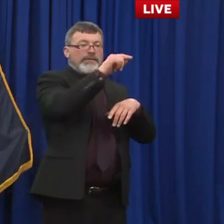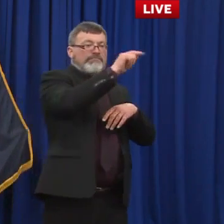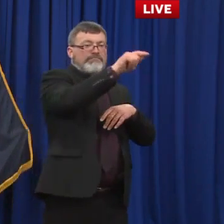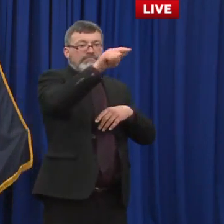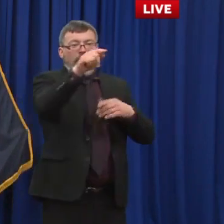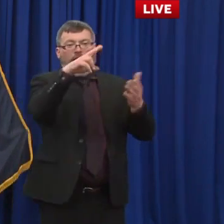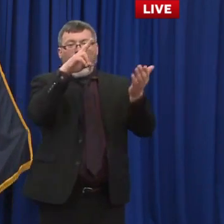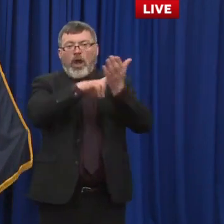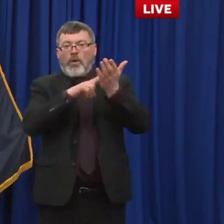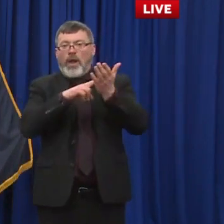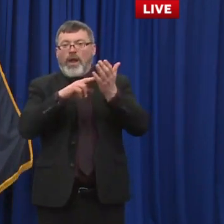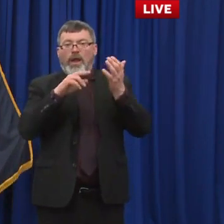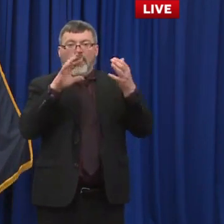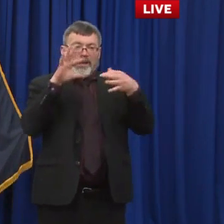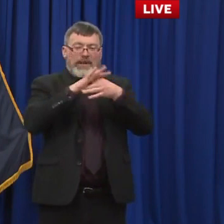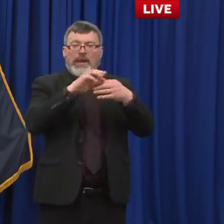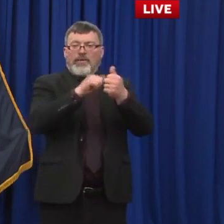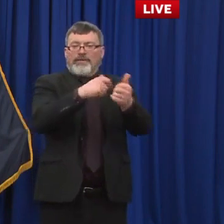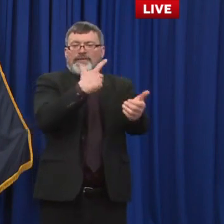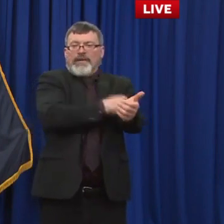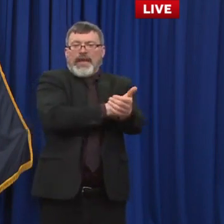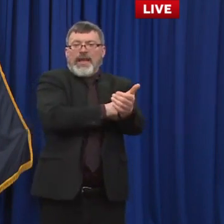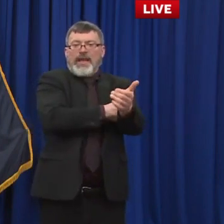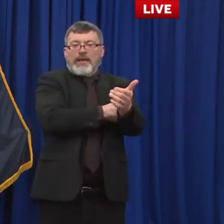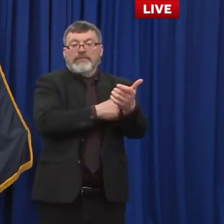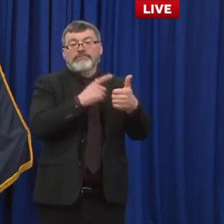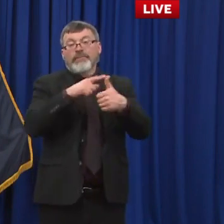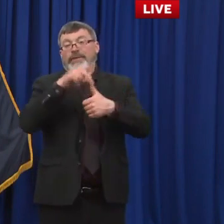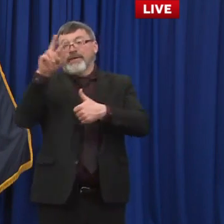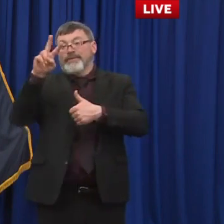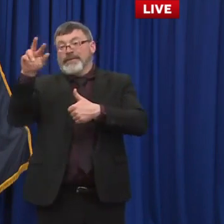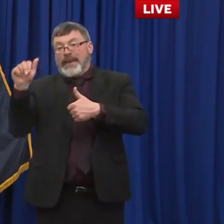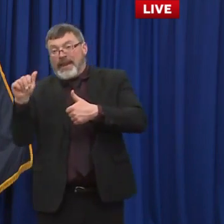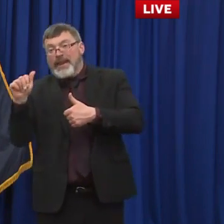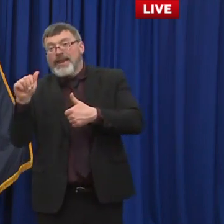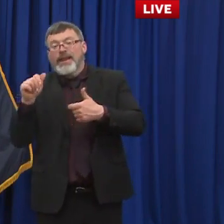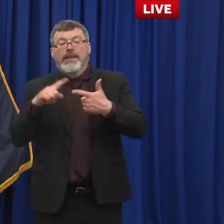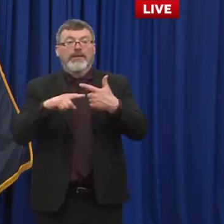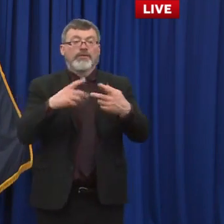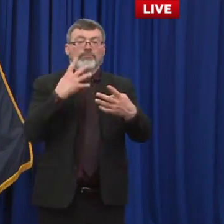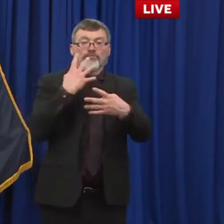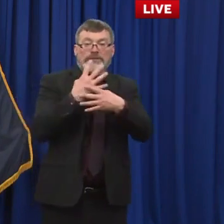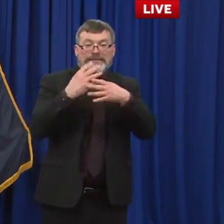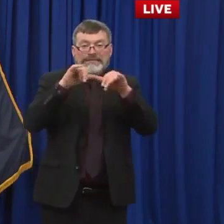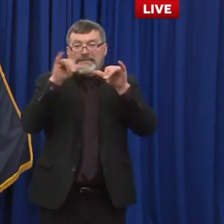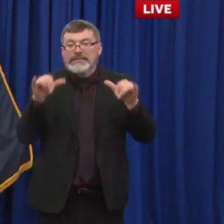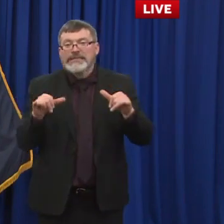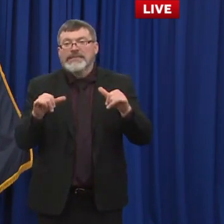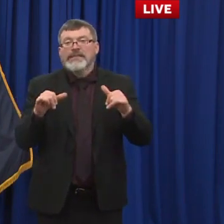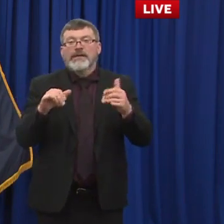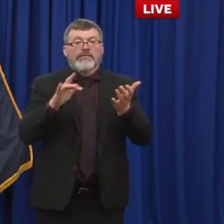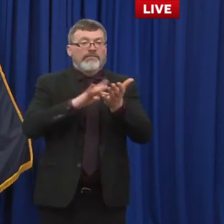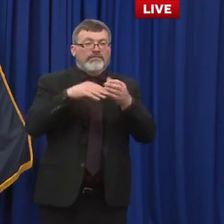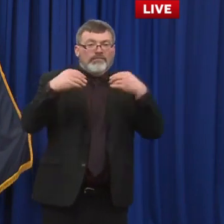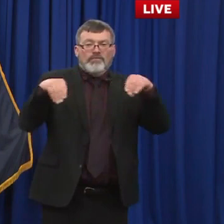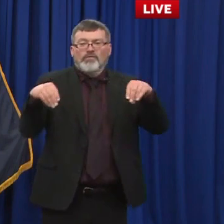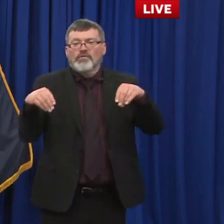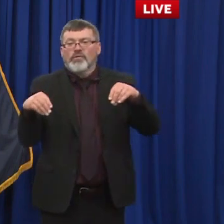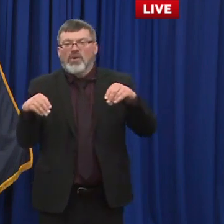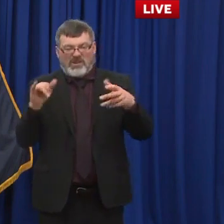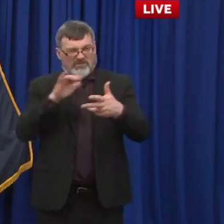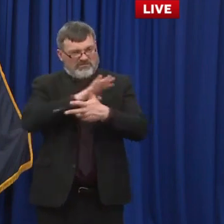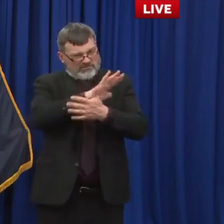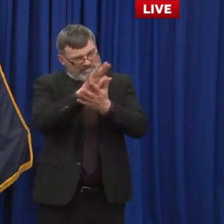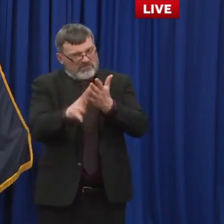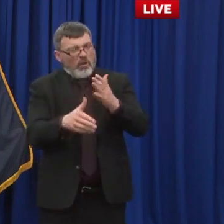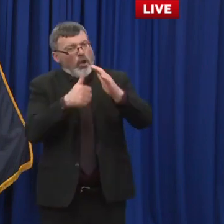vaccine through the prisons uh there's a whole bunch of them the fqhc program they have their direct pharmacy program so they've the the